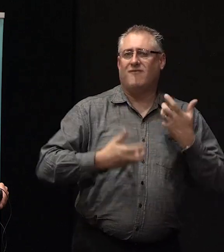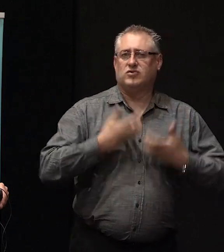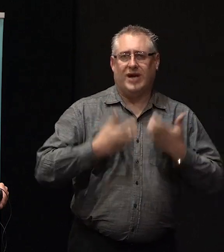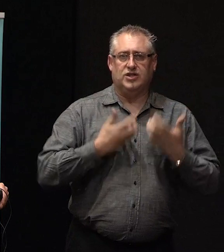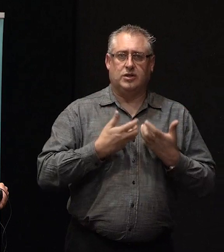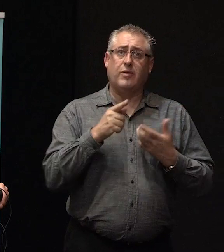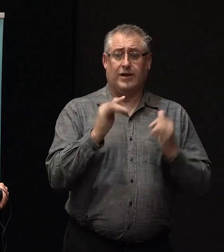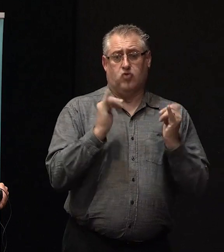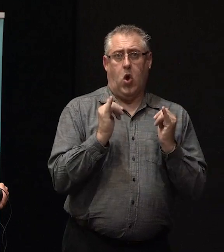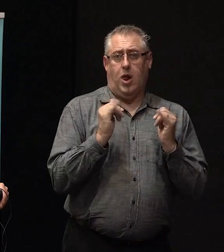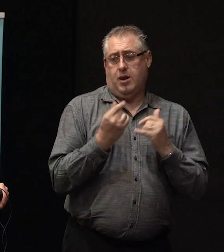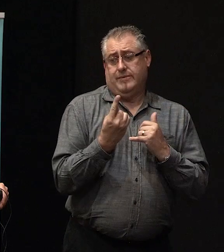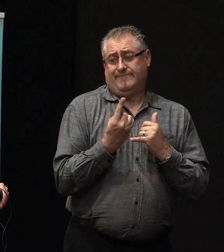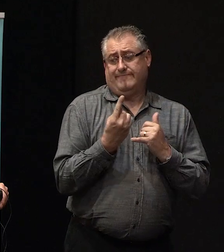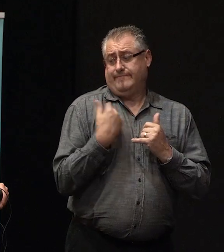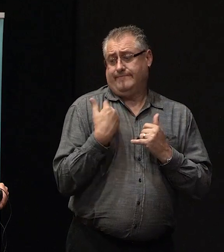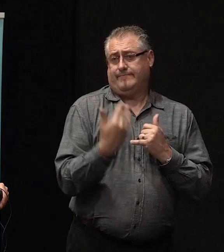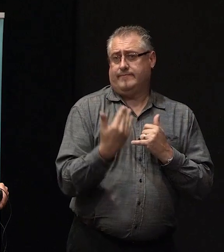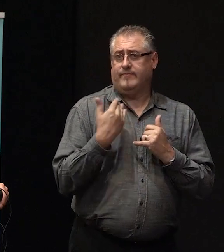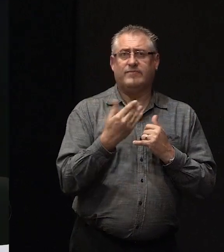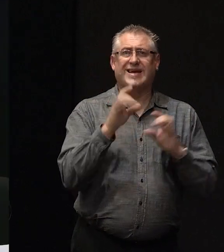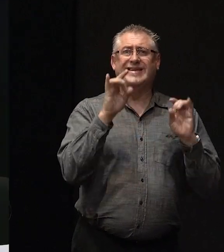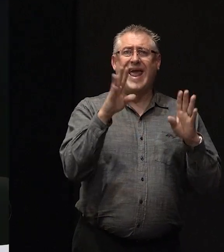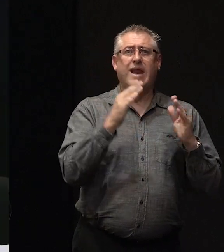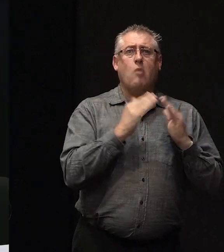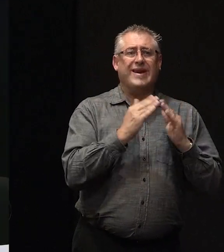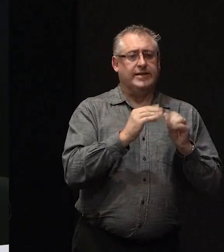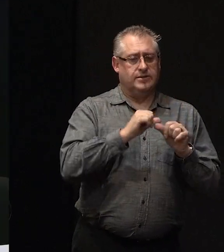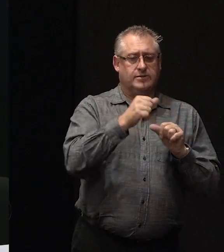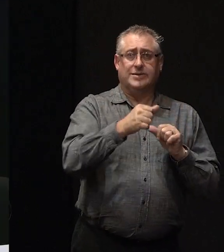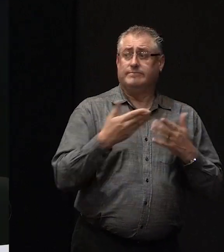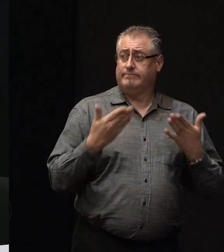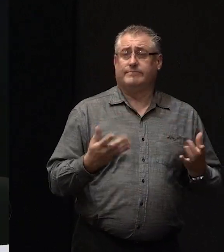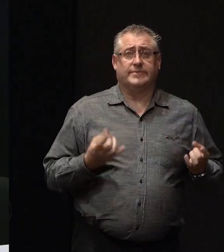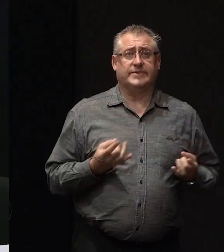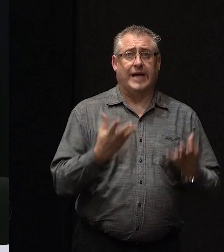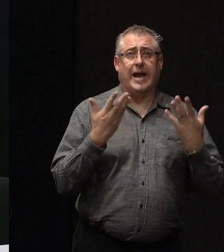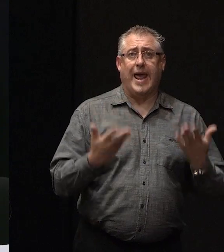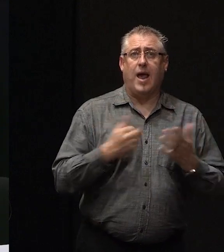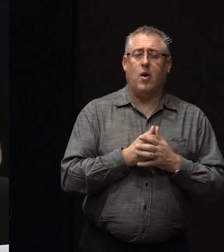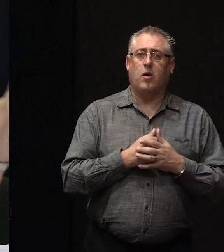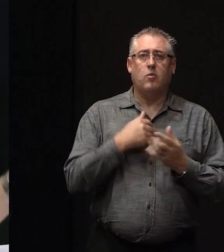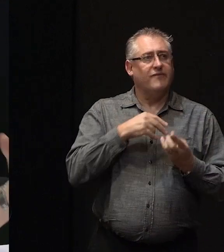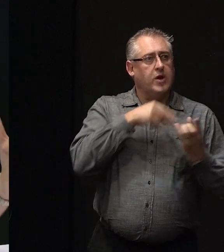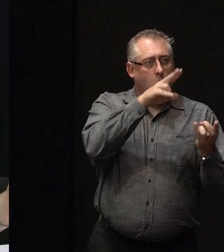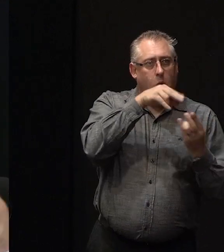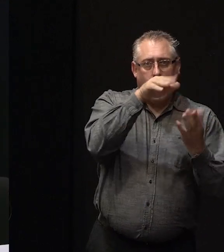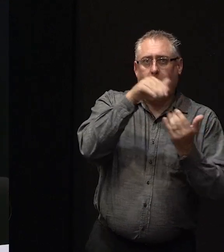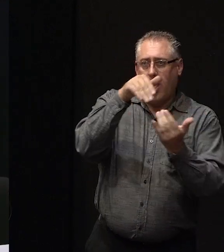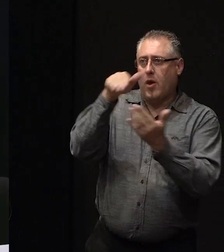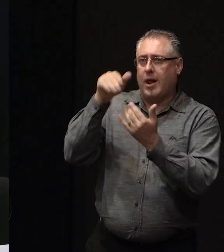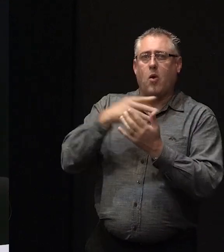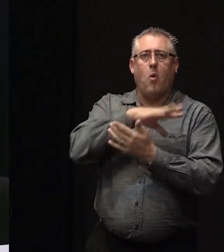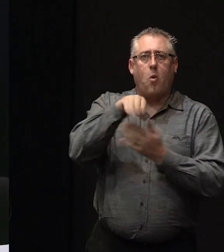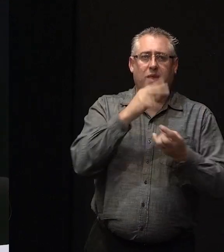a trial which is getting underway with 10 properties in the next few weeks? Yeah, it's underway now. So we've collected all of the assessments around all of those